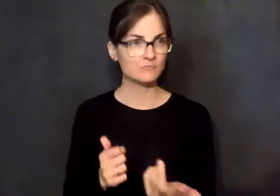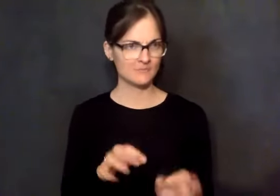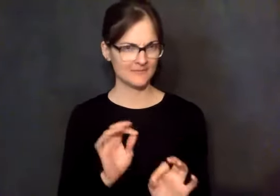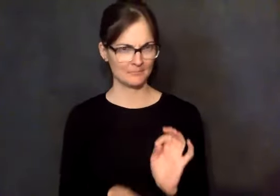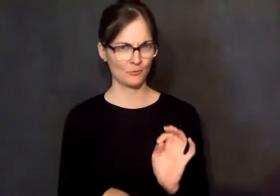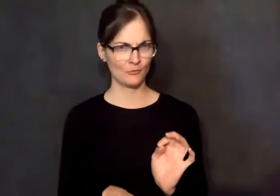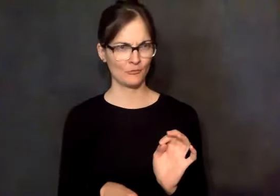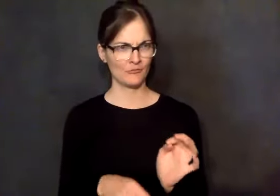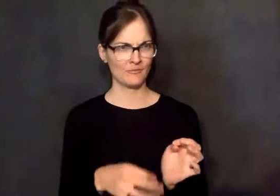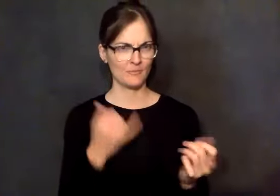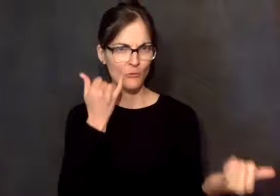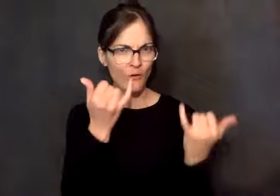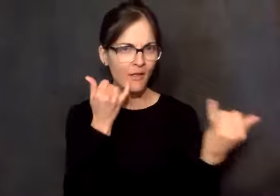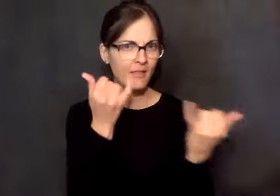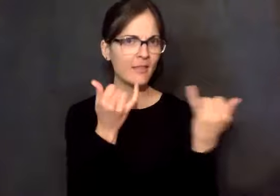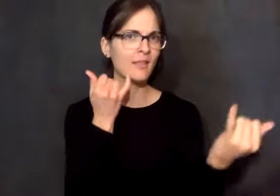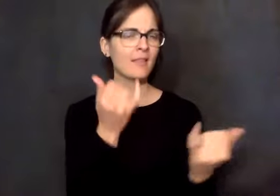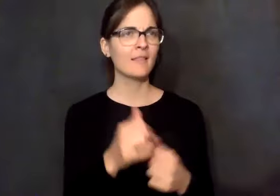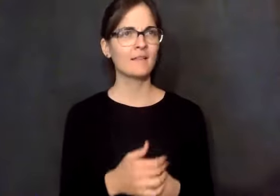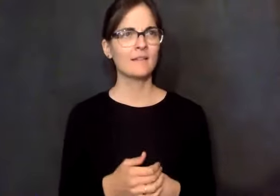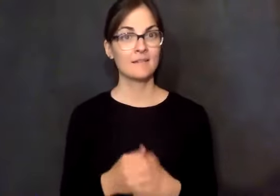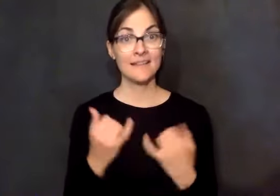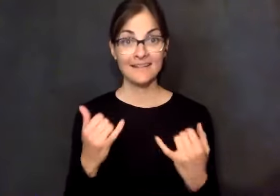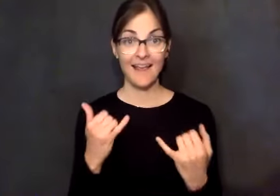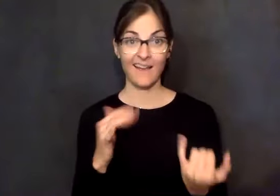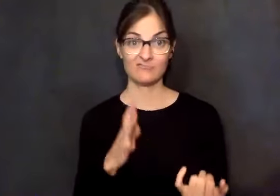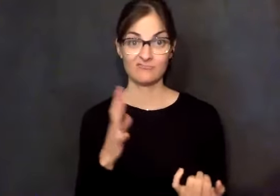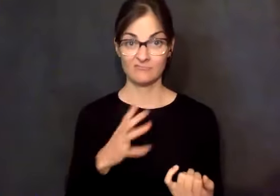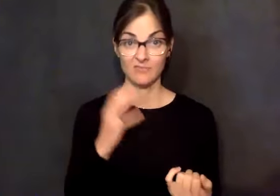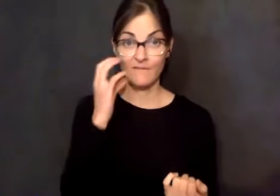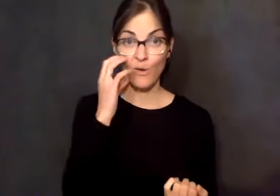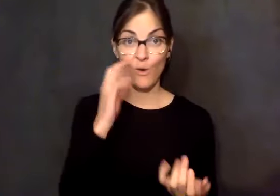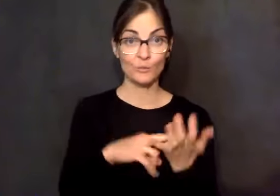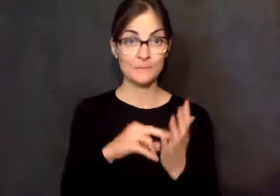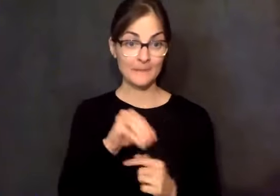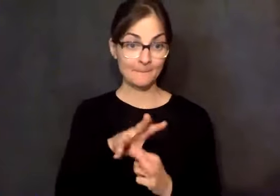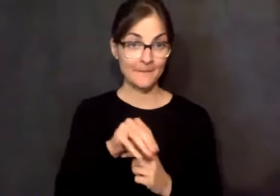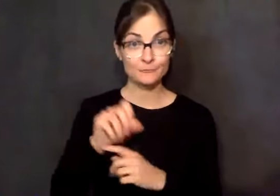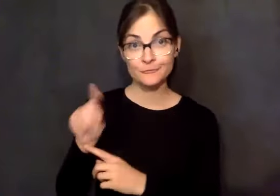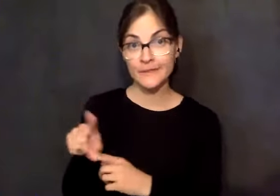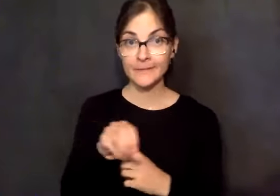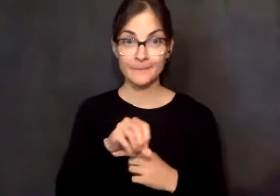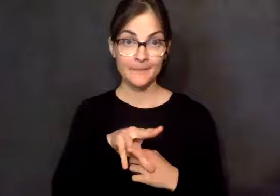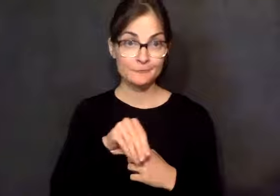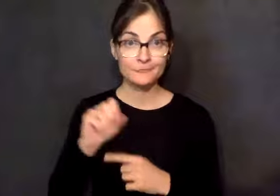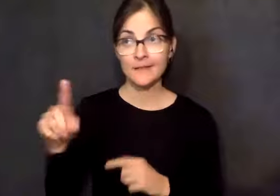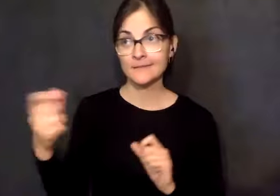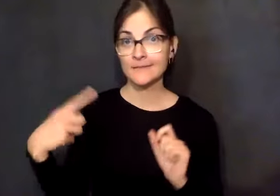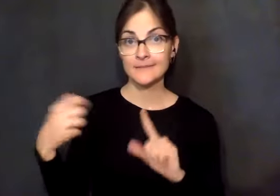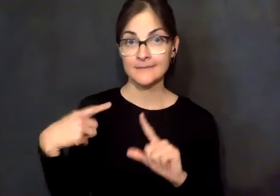We call one another. We talk on a regular basis. And now with the smartphones, we can send pictures back and forth. And we